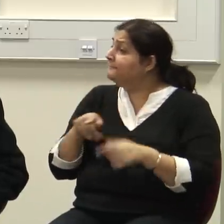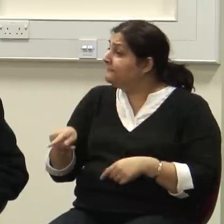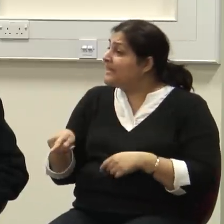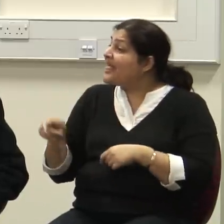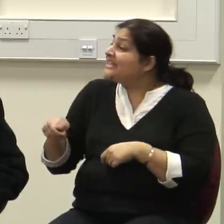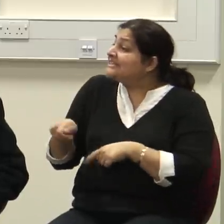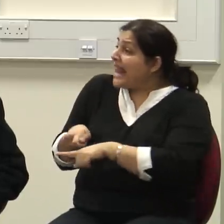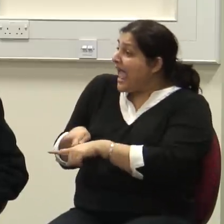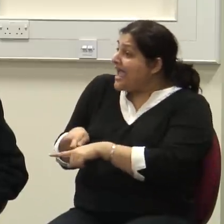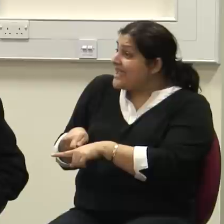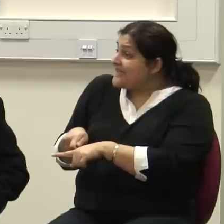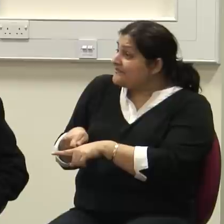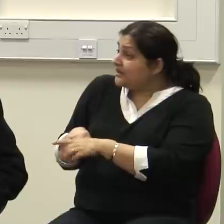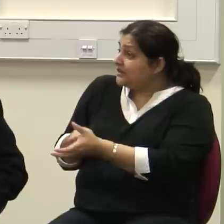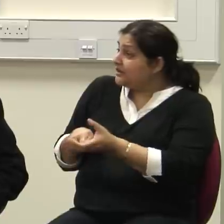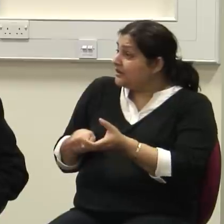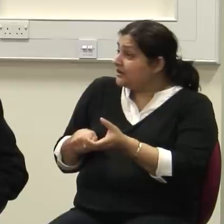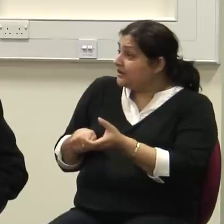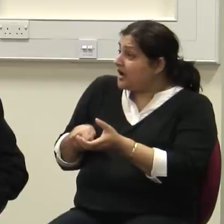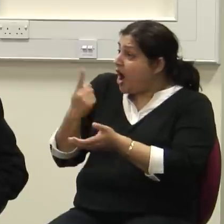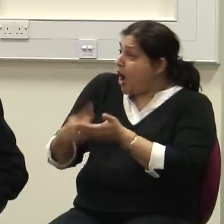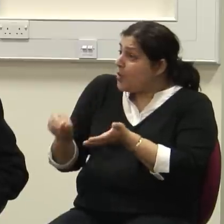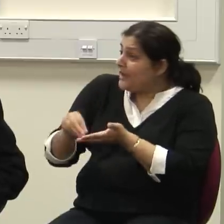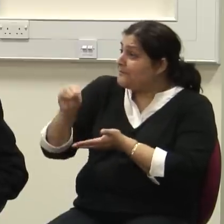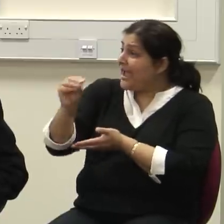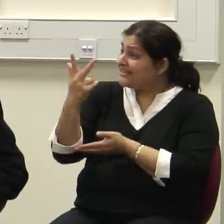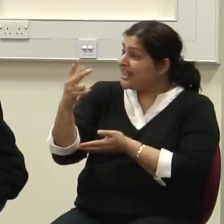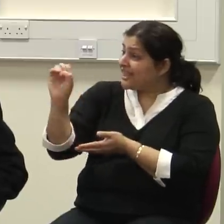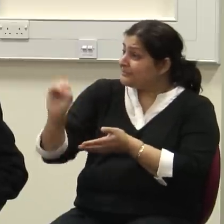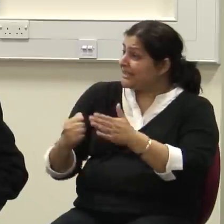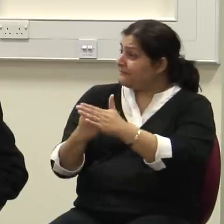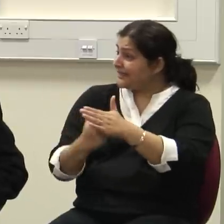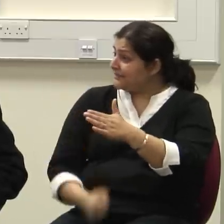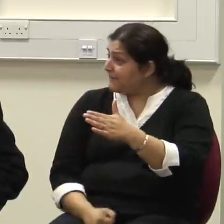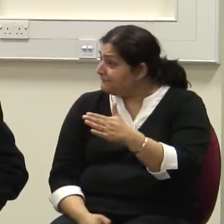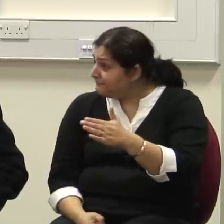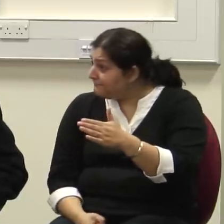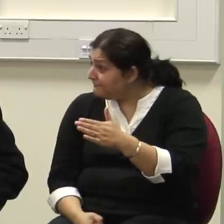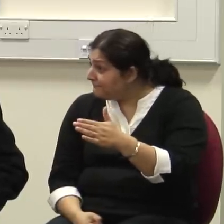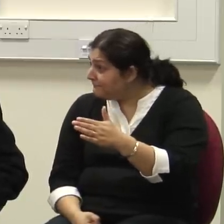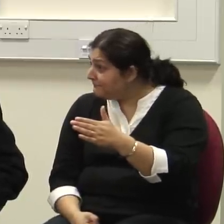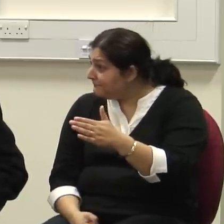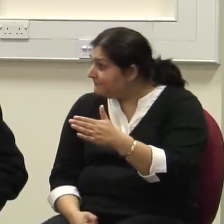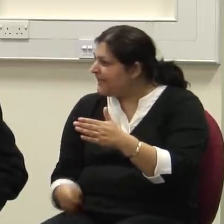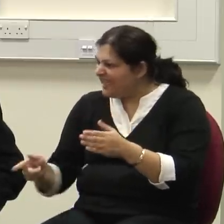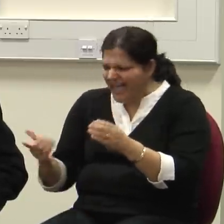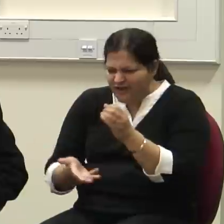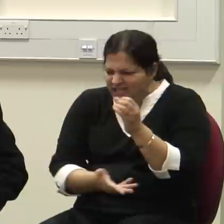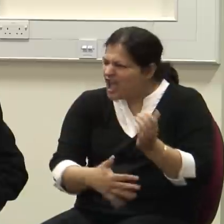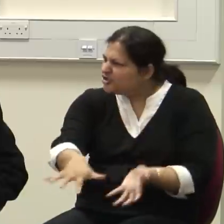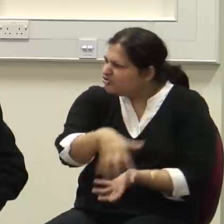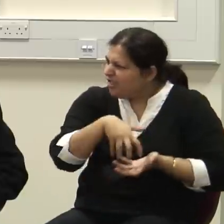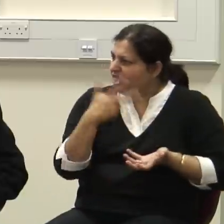30 percent of the, that was a maximum rate of the agricultural product.